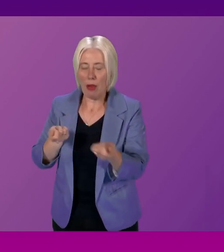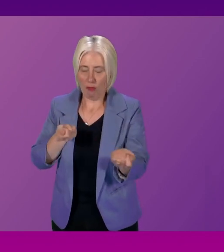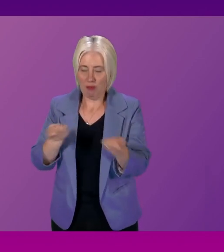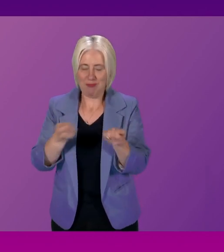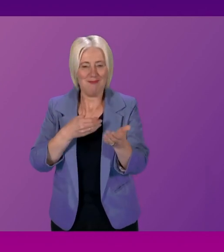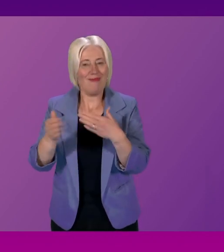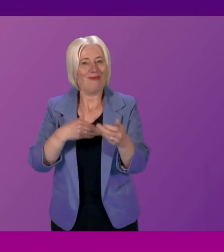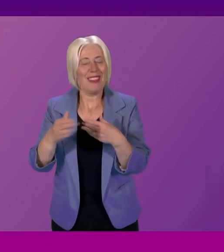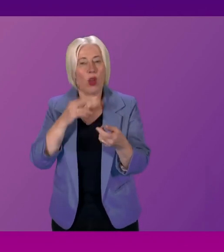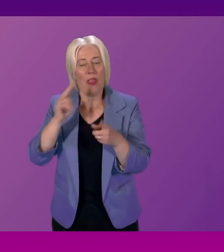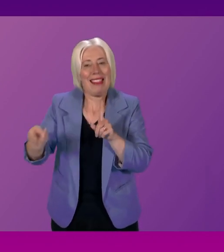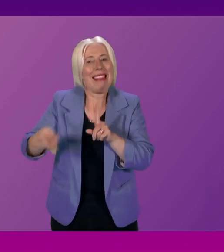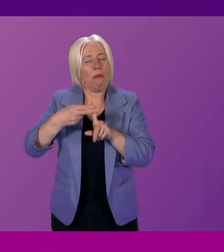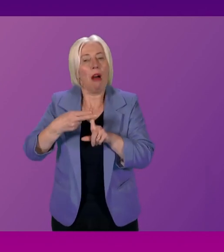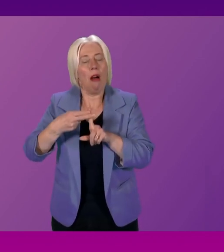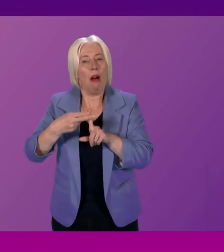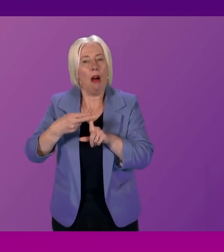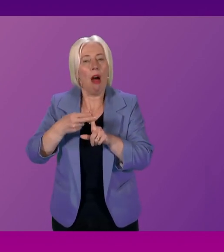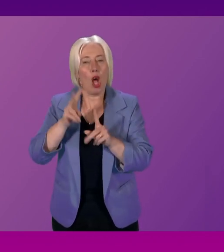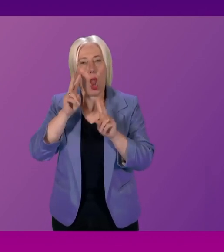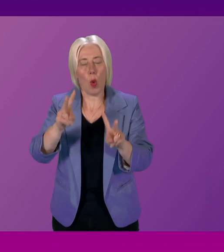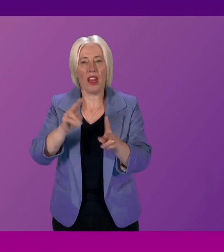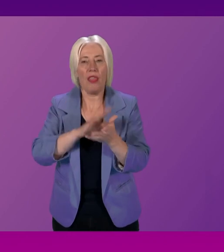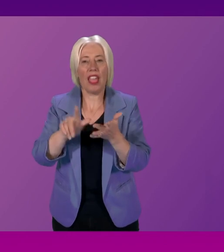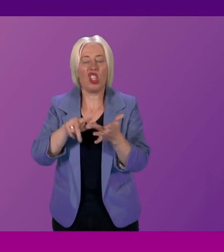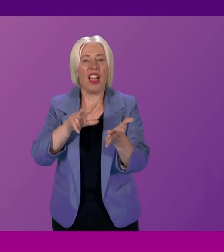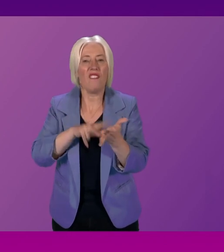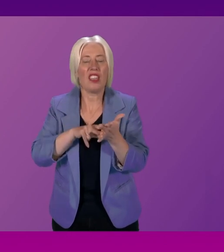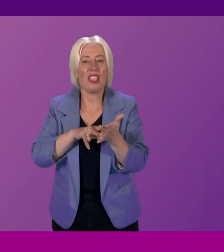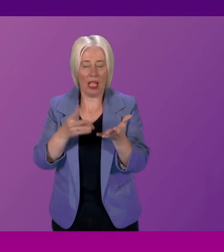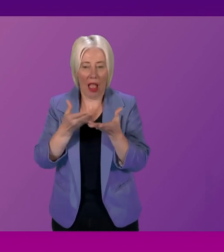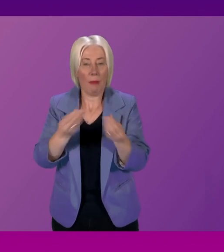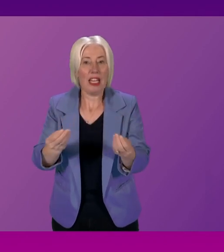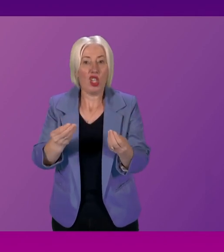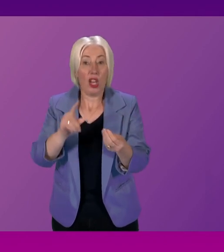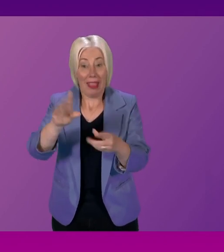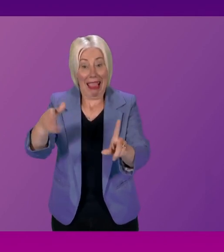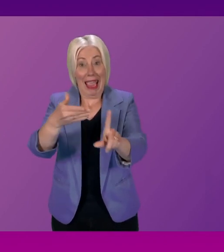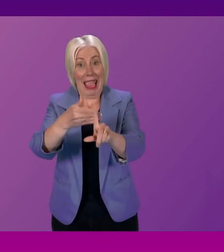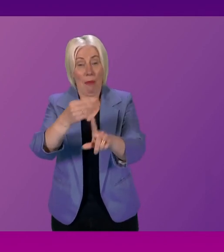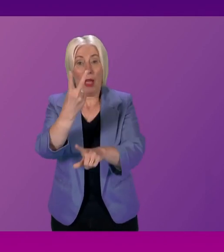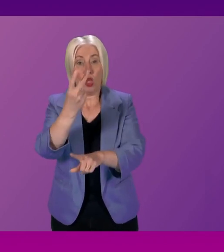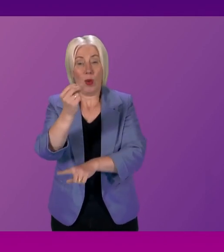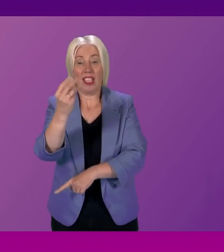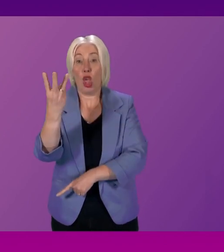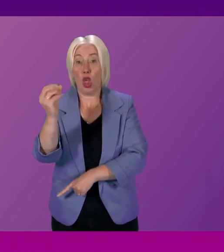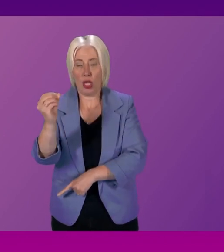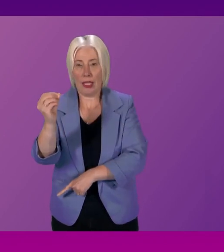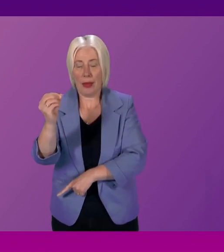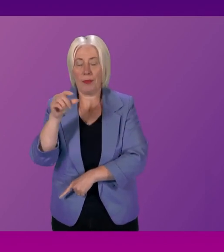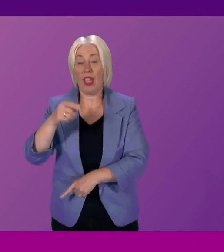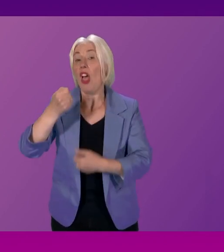absolutely fundamental to achieving our HIV transmission elimination goal by 2030. The campaign that I referenced in that